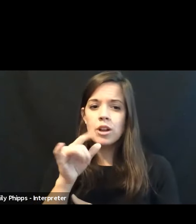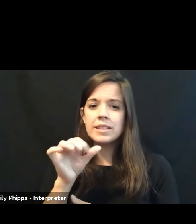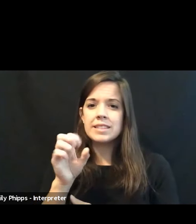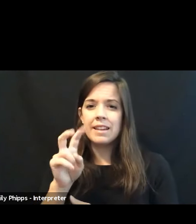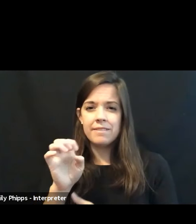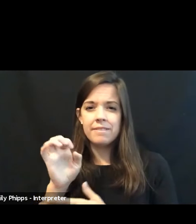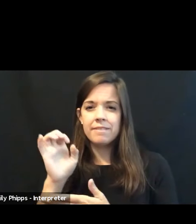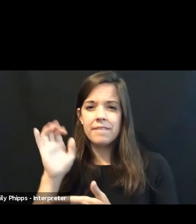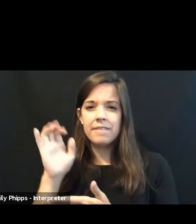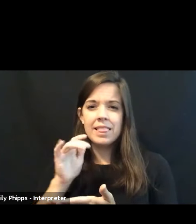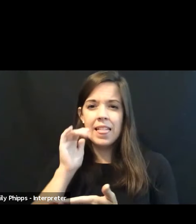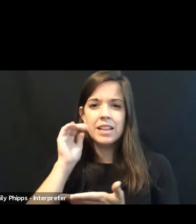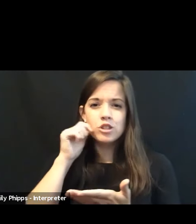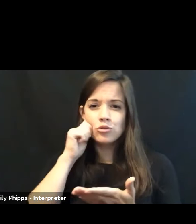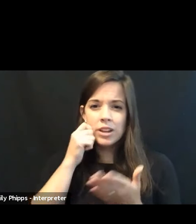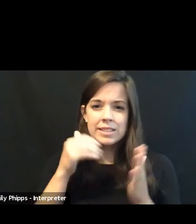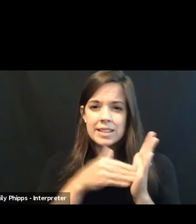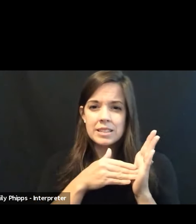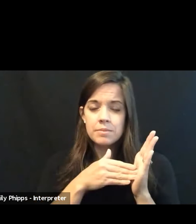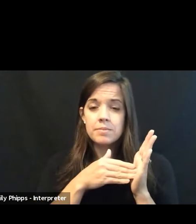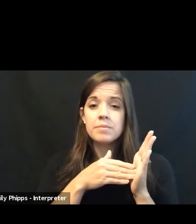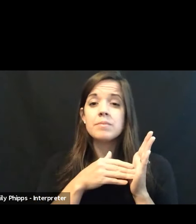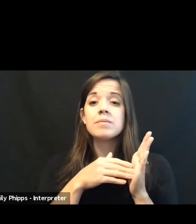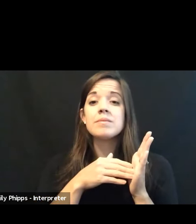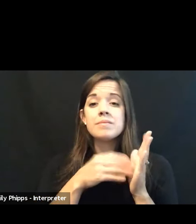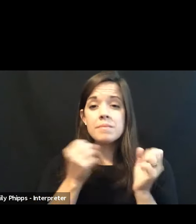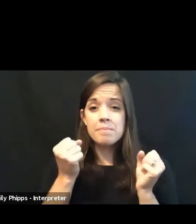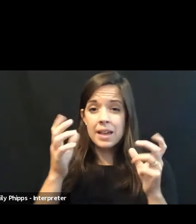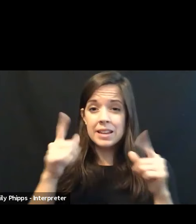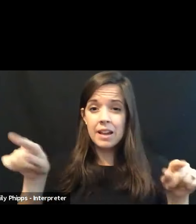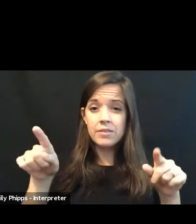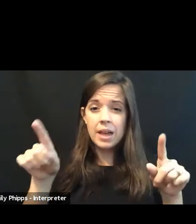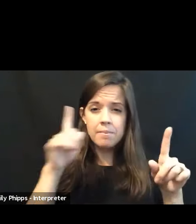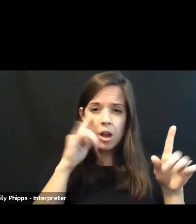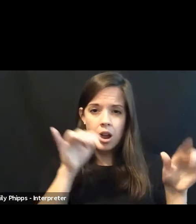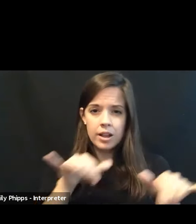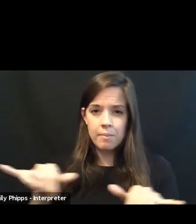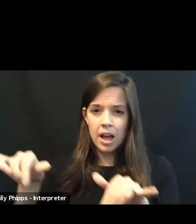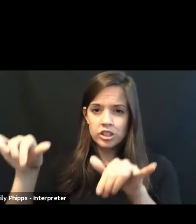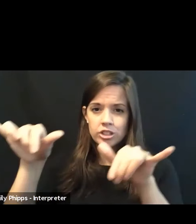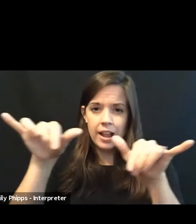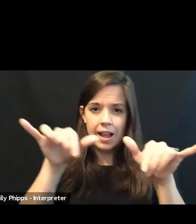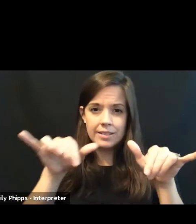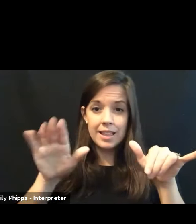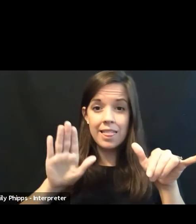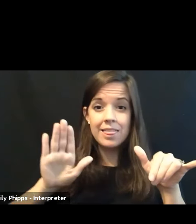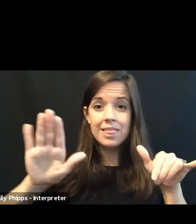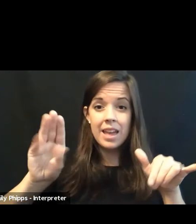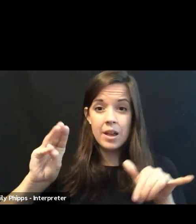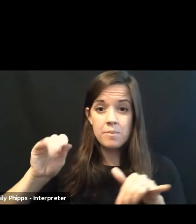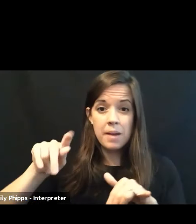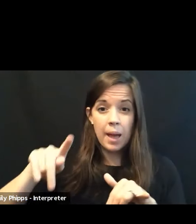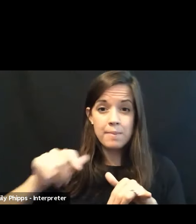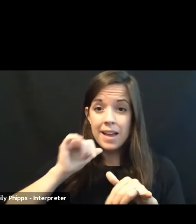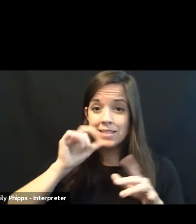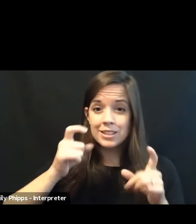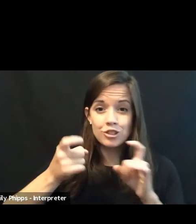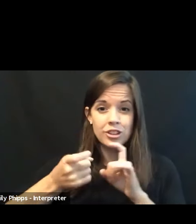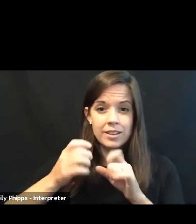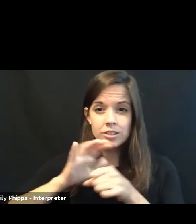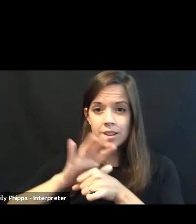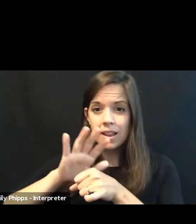are also often very homogenized. And so their map hasn't changed enough so that